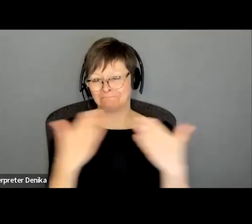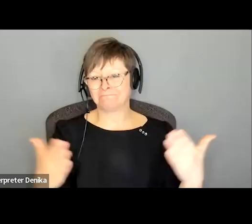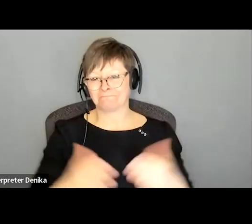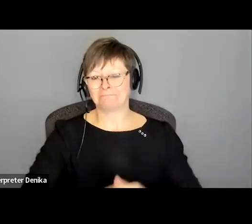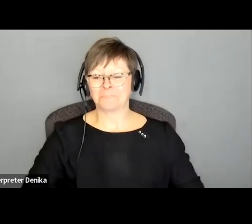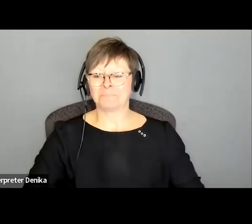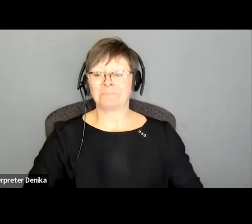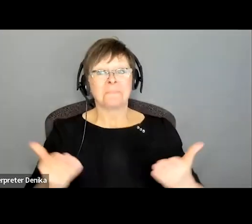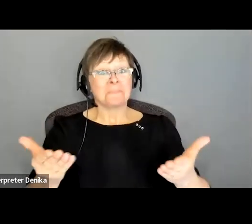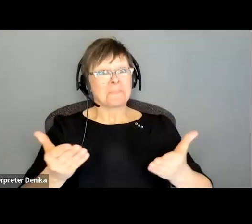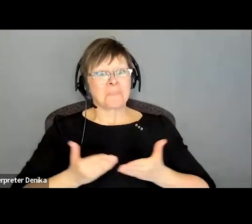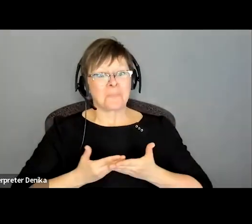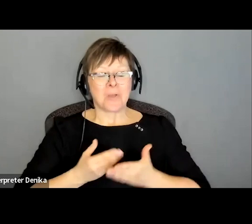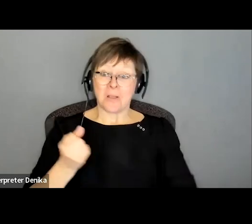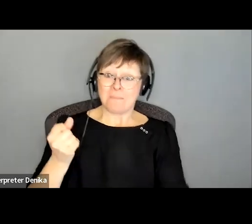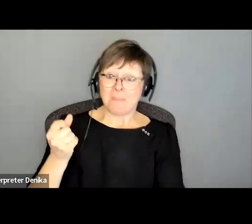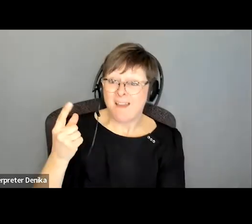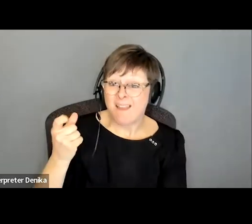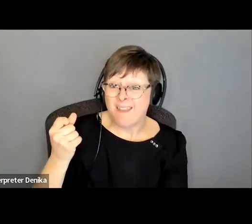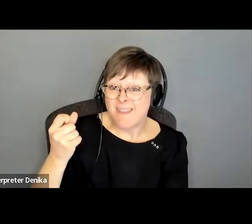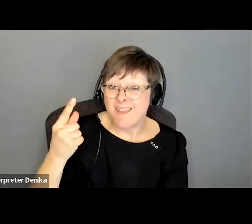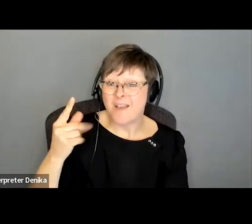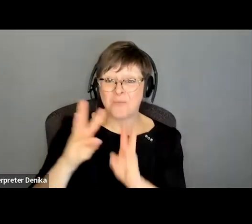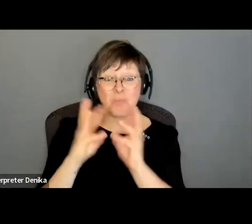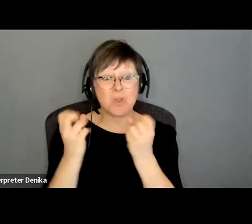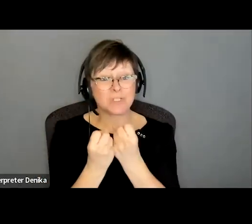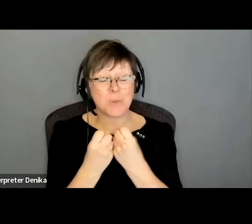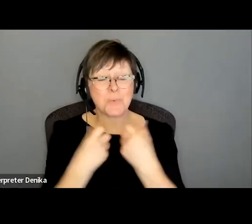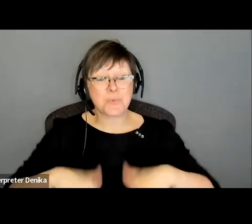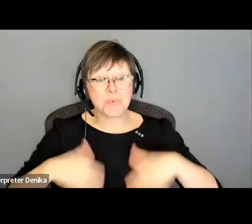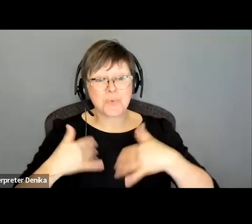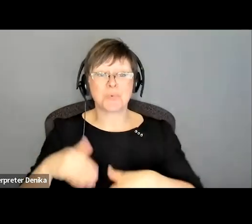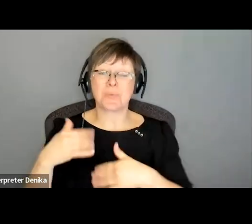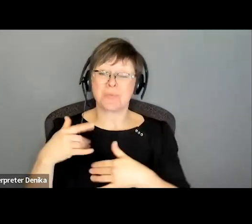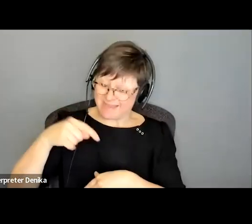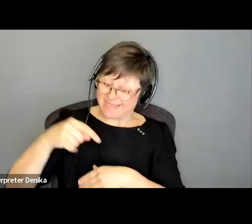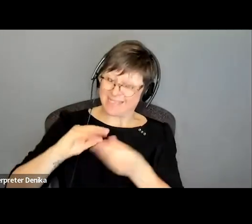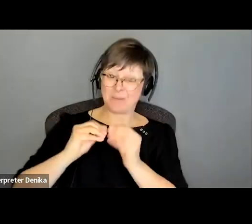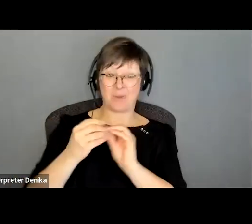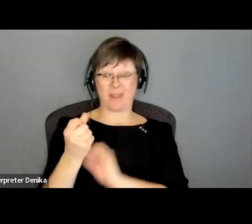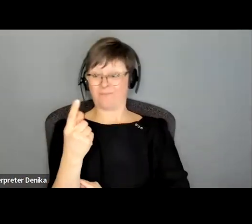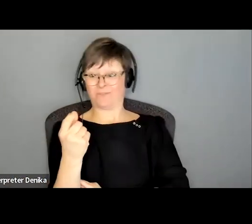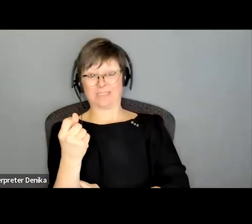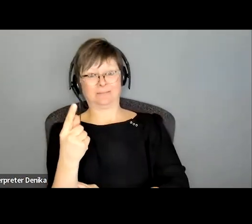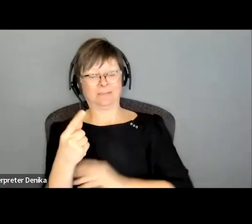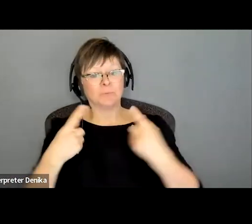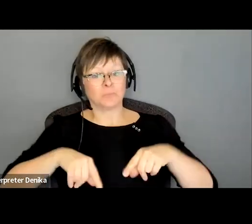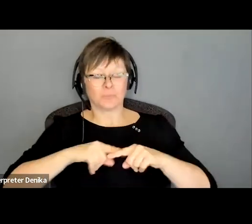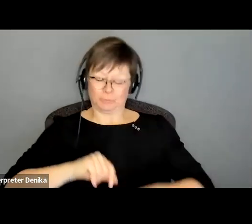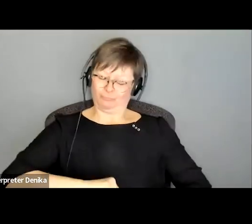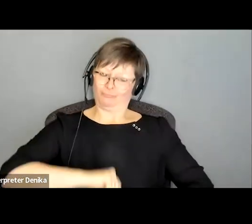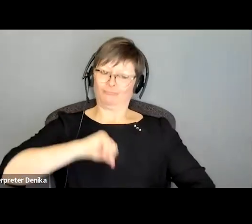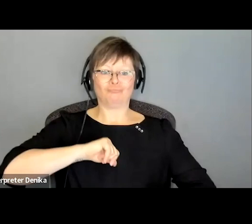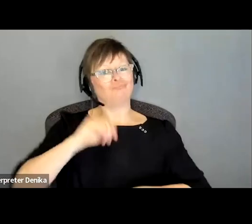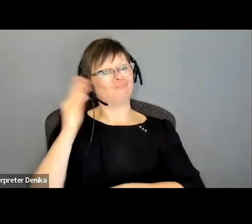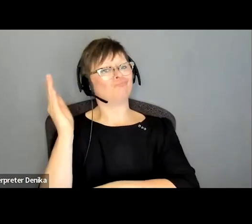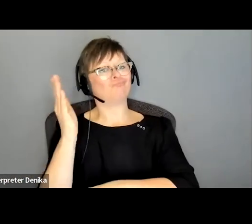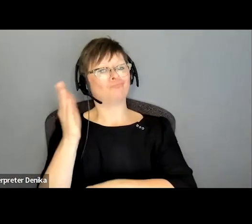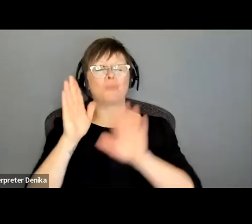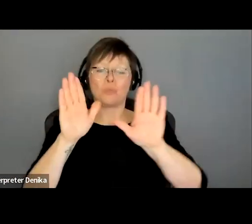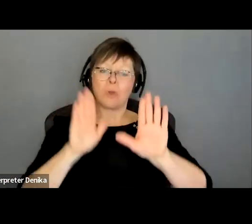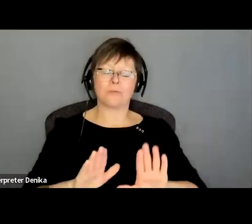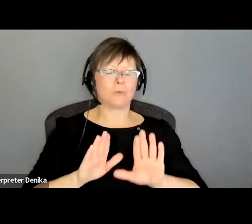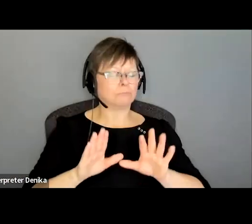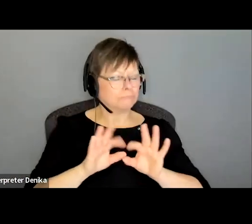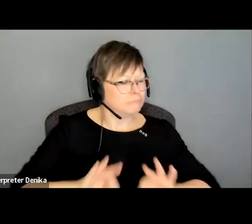welcome to the 11th in a series of workshops and seminars that equity has been proud to bring you on topics of great importance to our